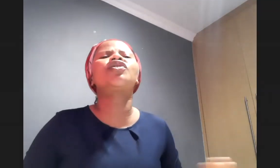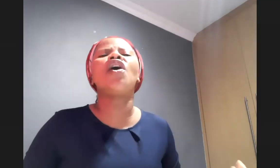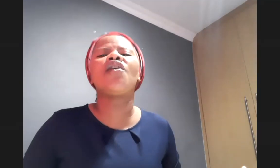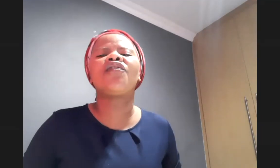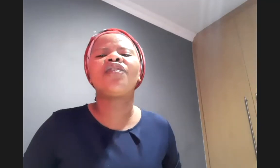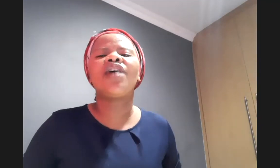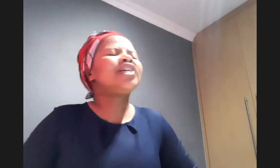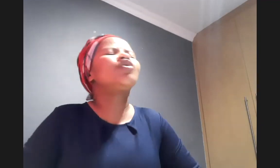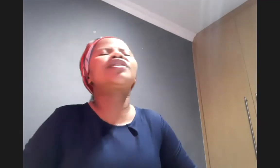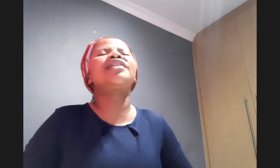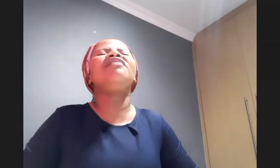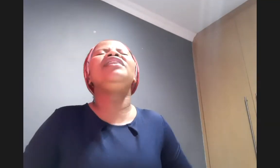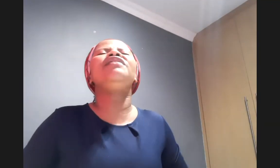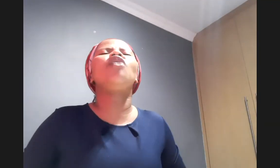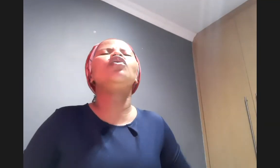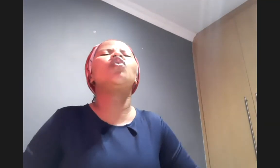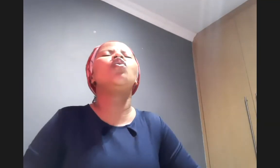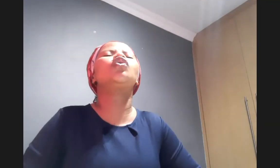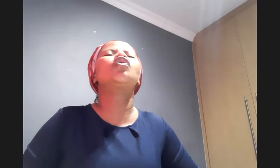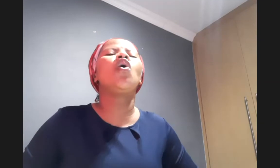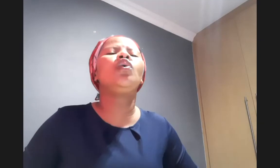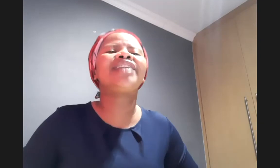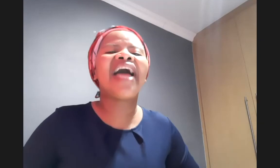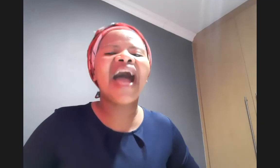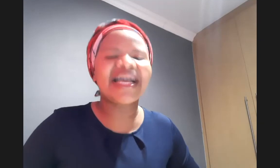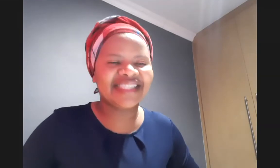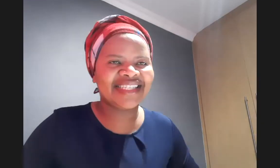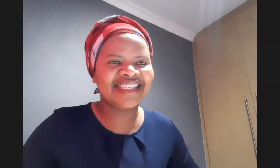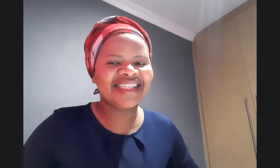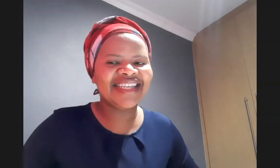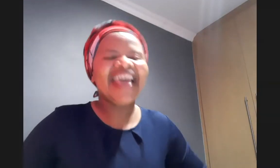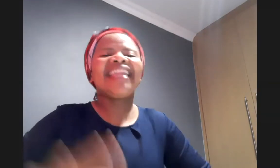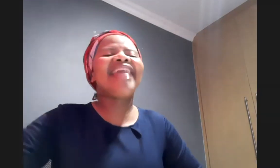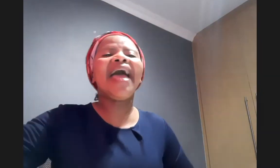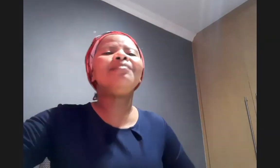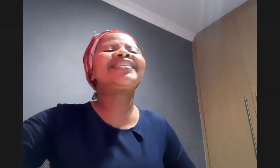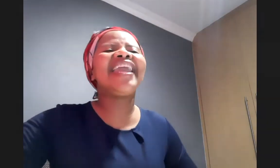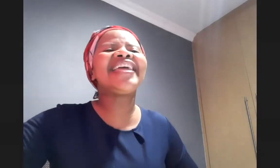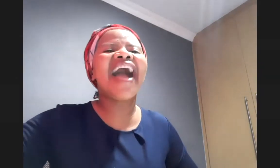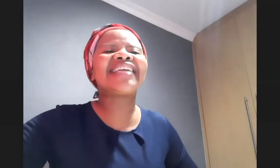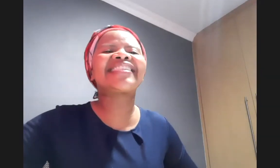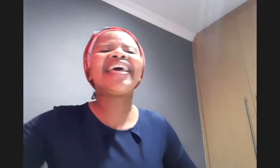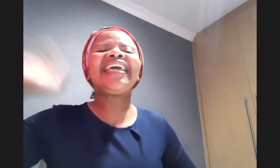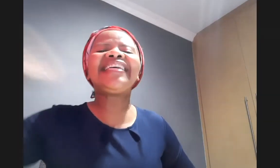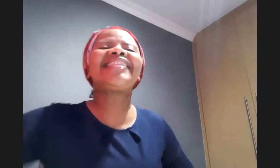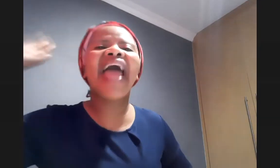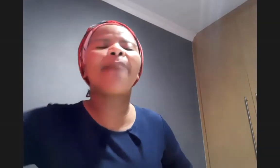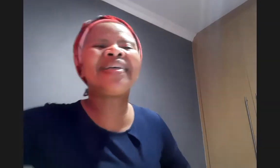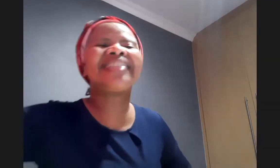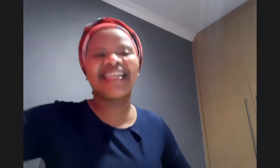serve to serve even those who sold us them selling us is their business